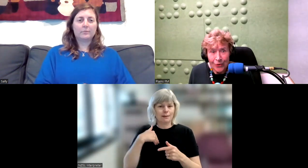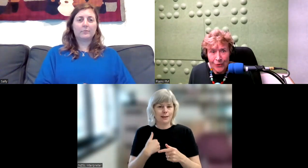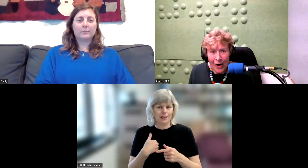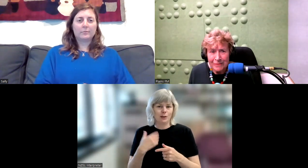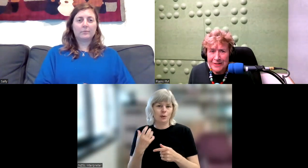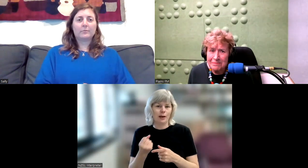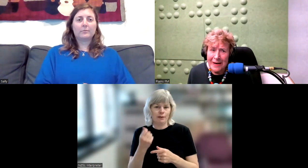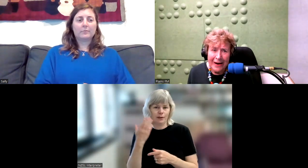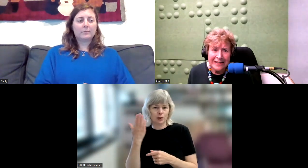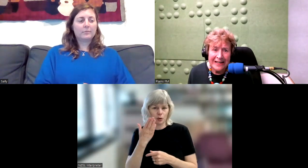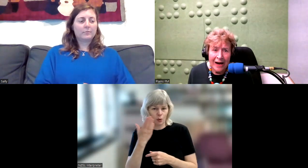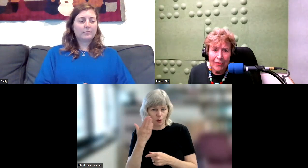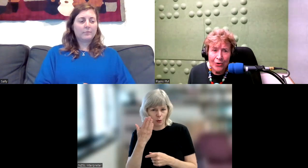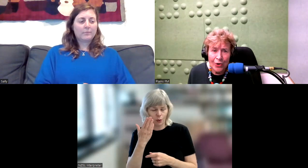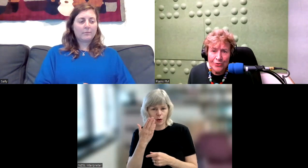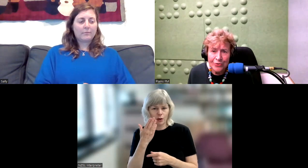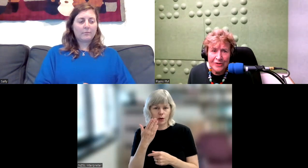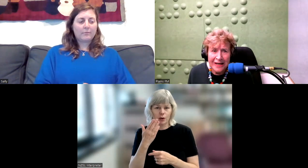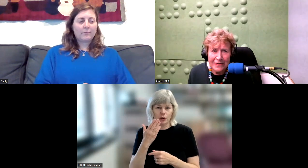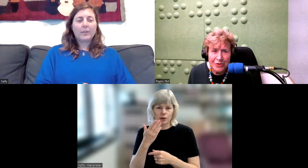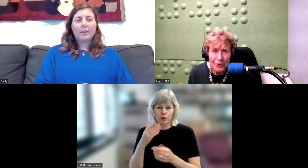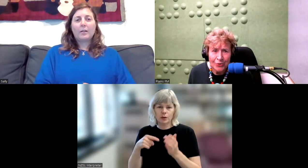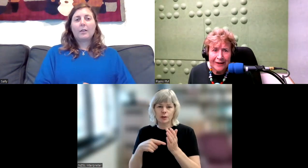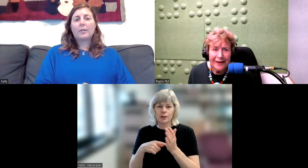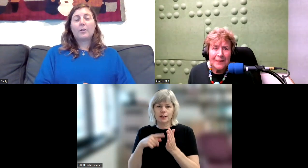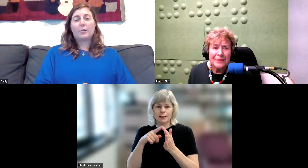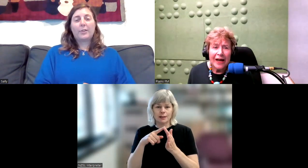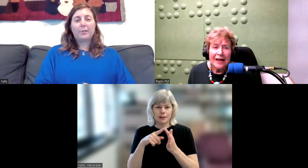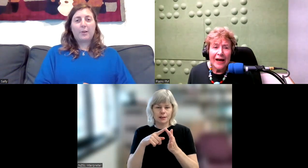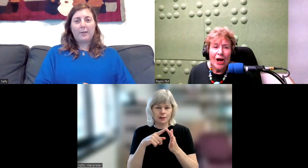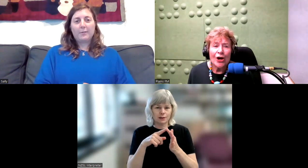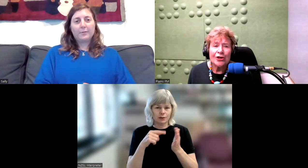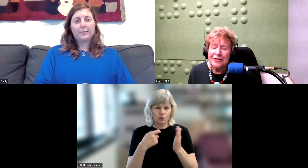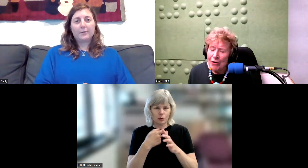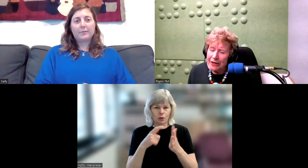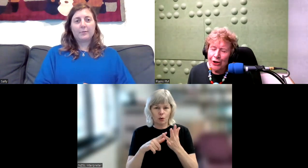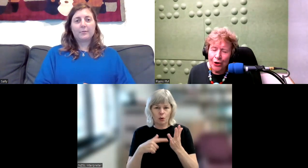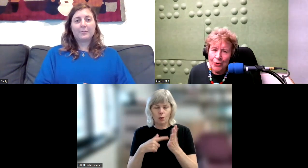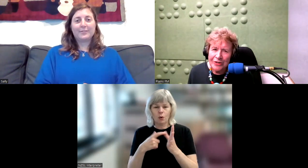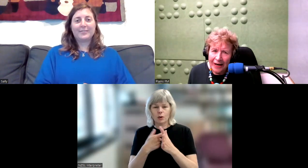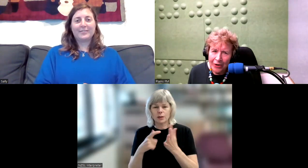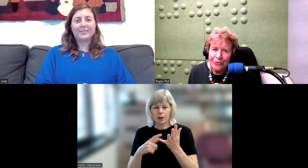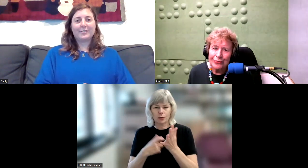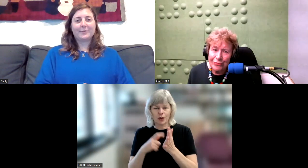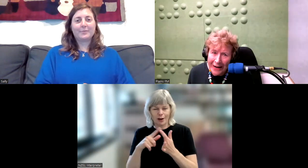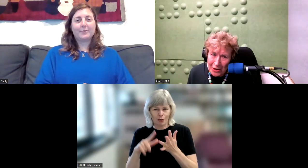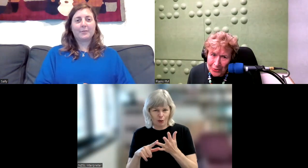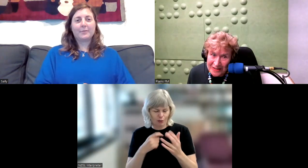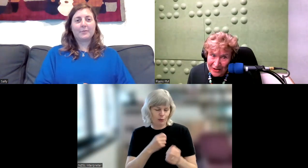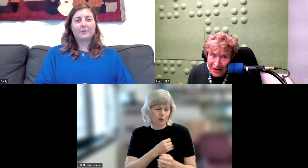my Mary, Te Aro Koutu, the name of the school? Koutaku Reo. Sorry. Koutaku Reo. Is that all